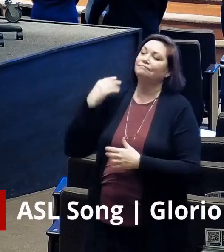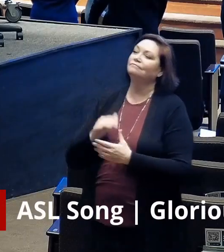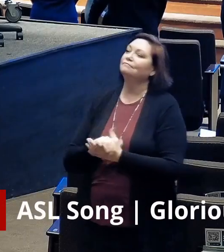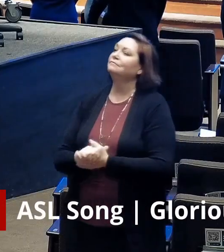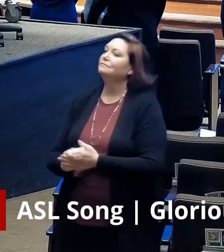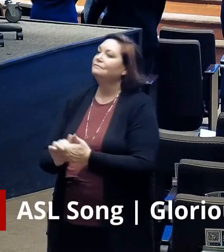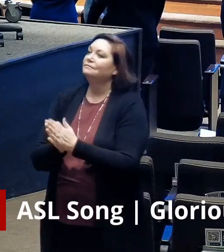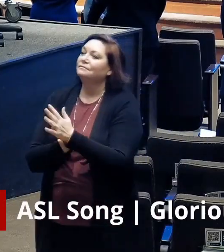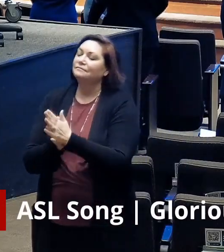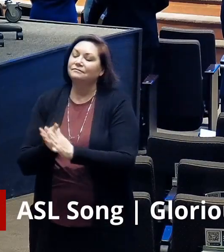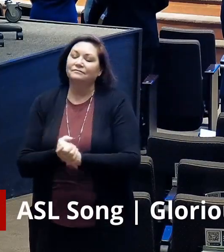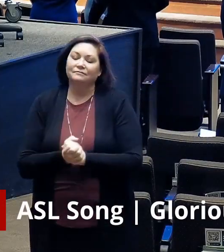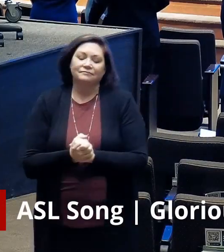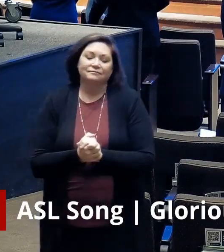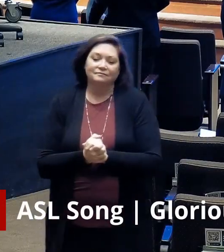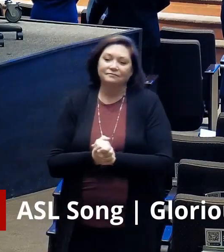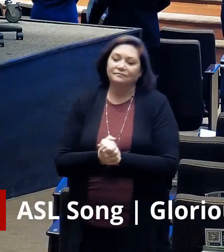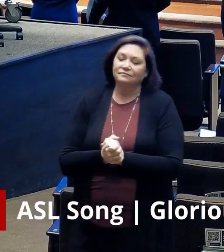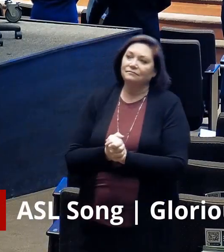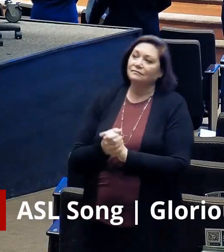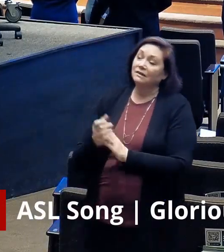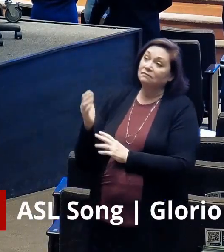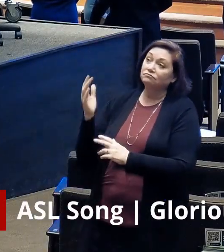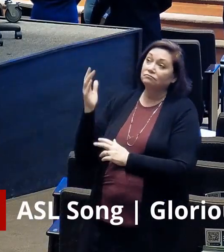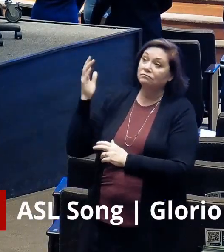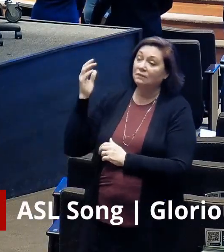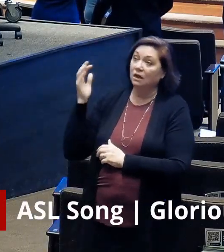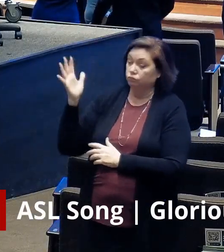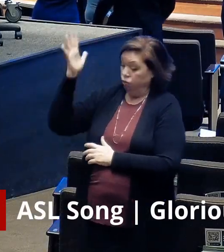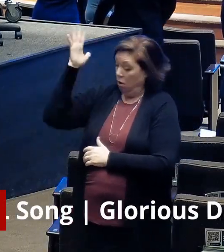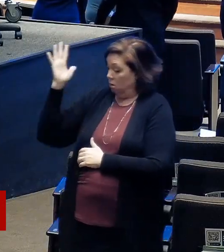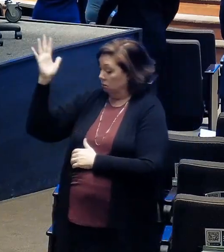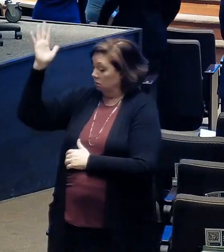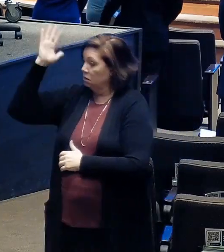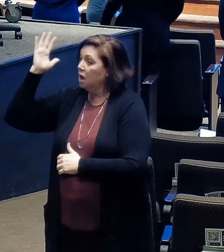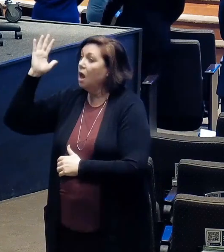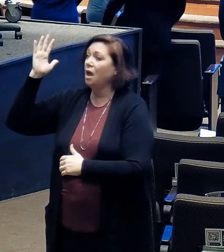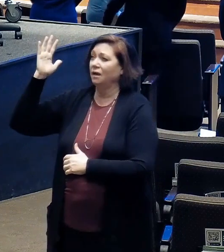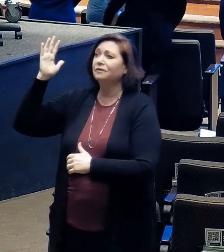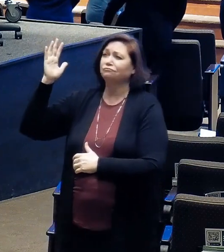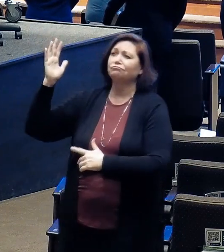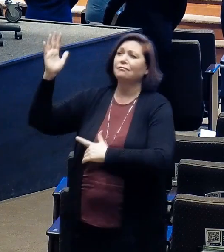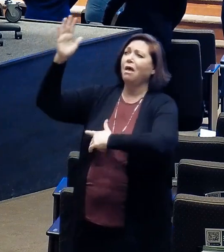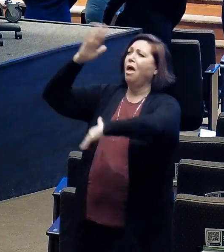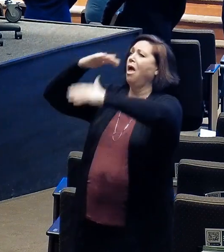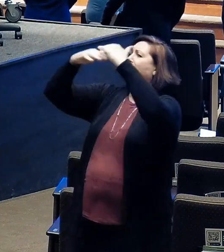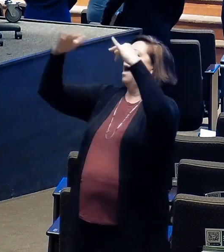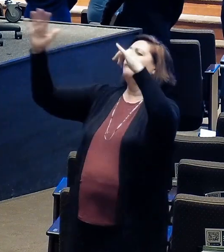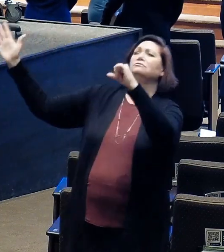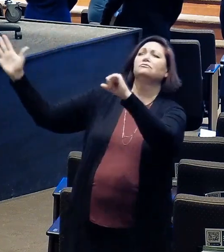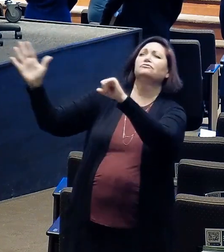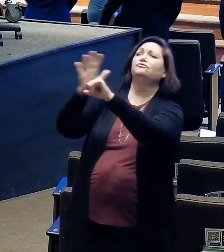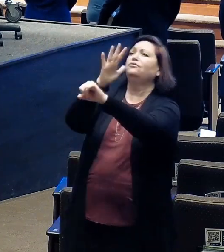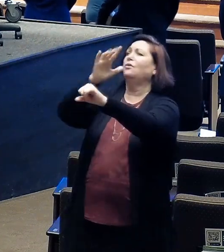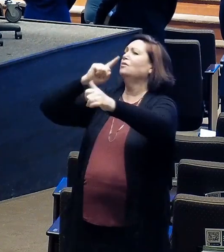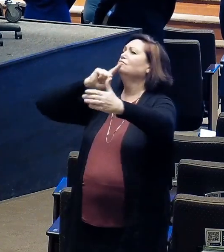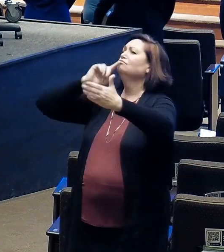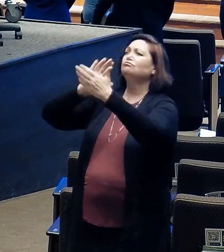One day when heaven was filled with his praises, one day